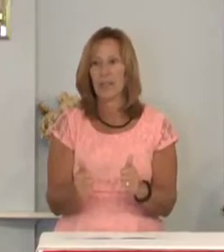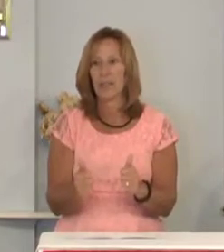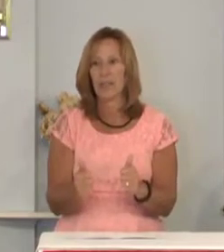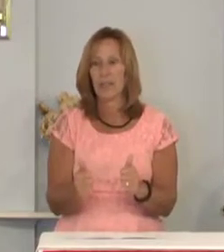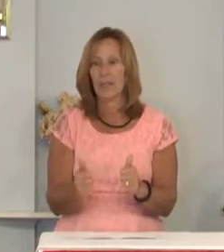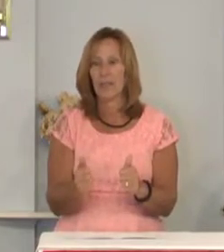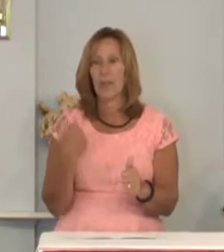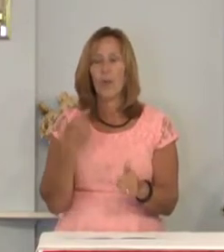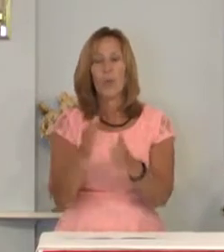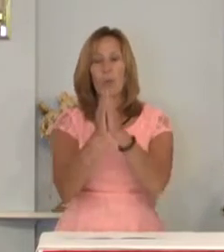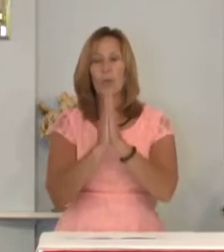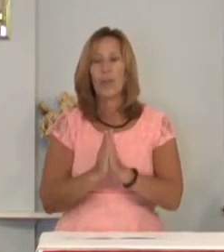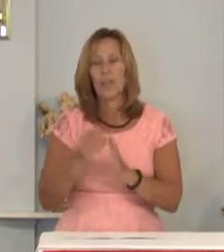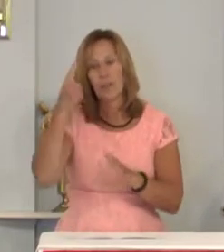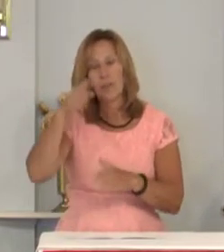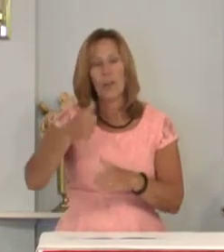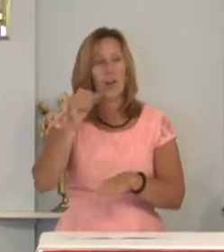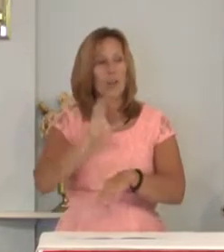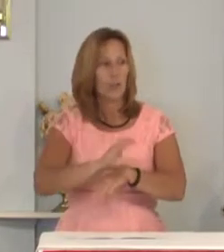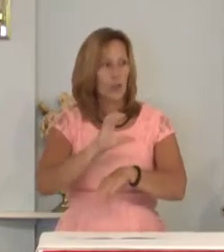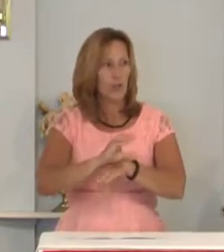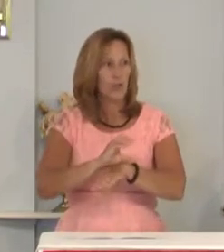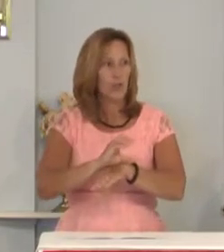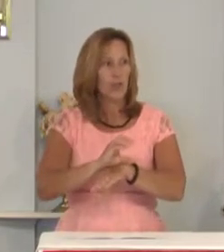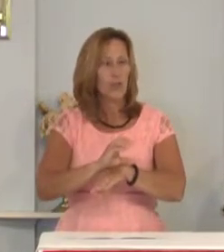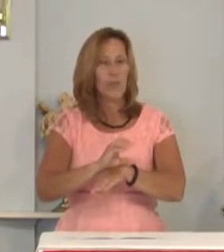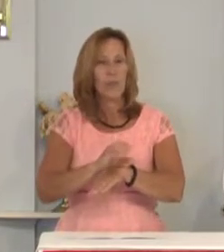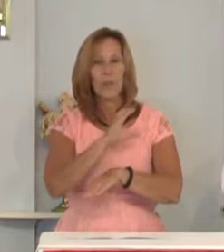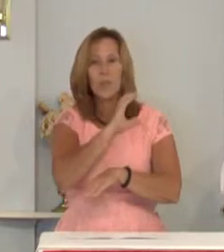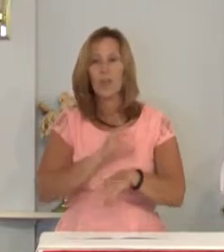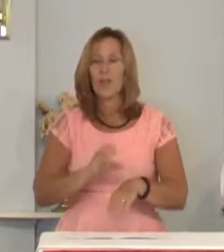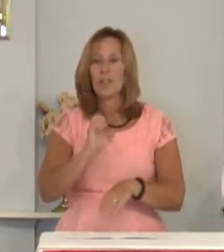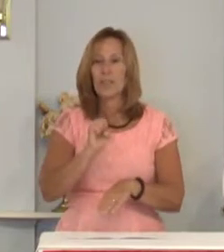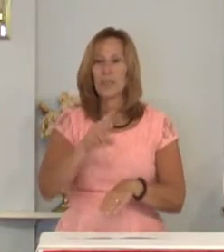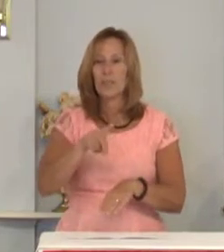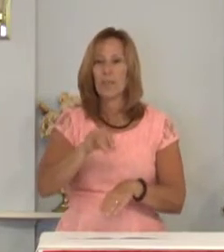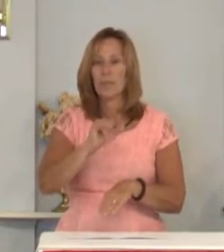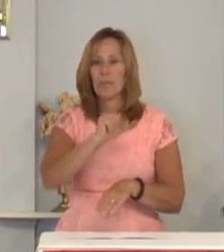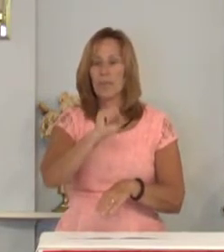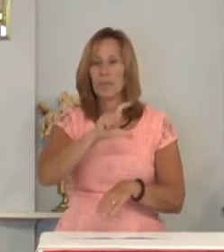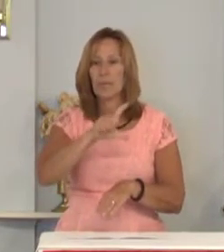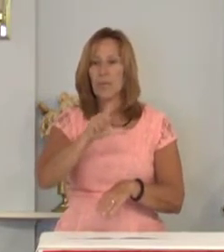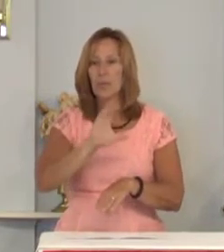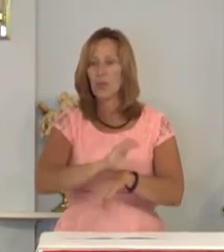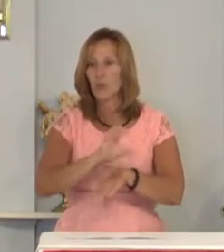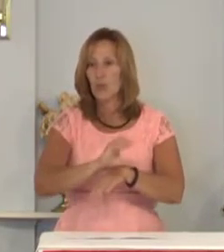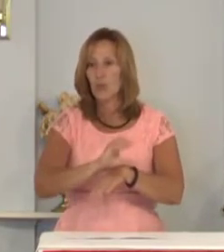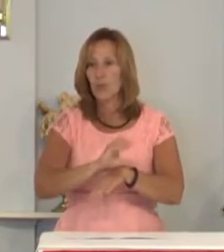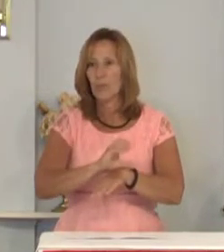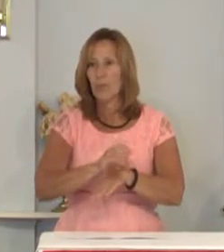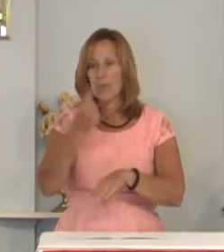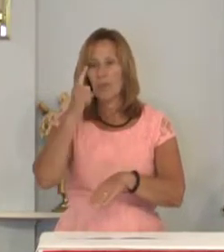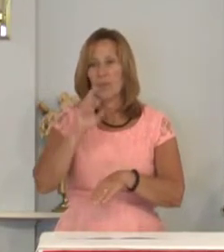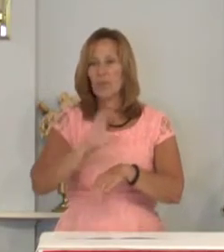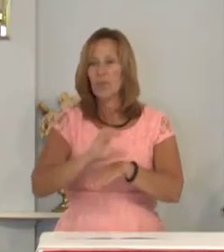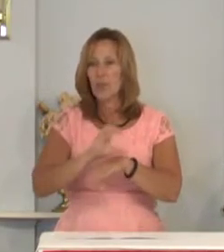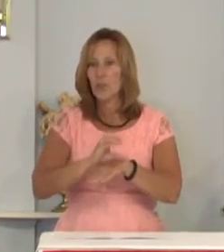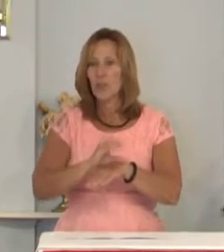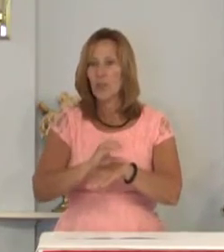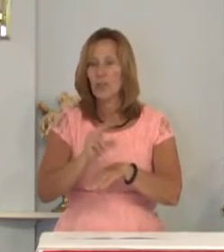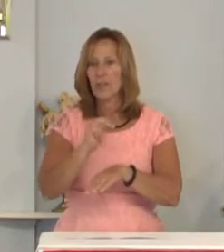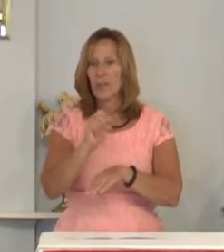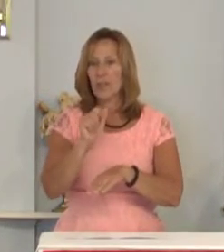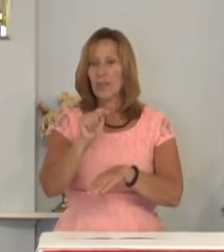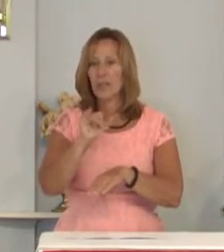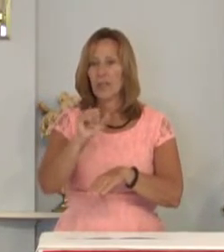we pray for our covenant congregation Christ Episcopal Church the congregation of